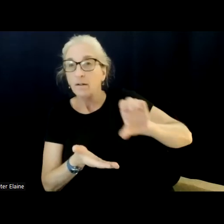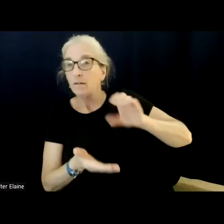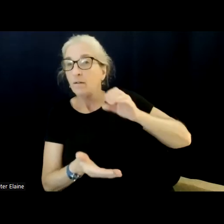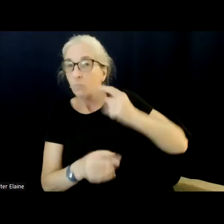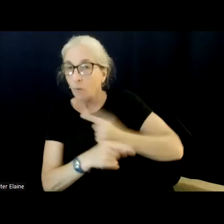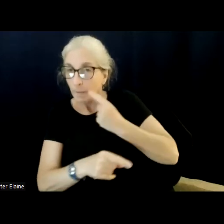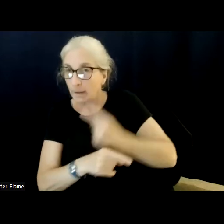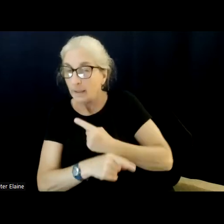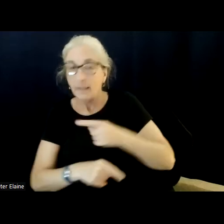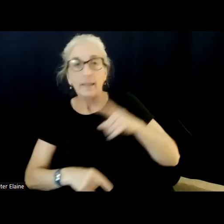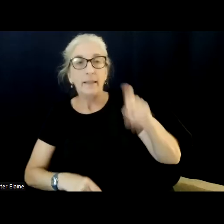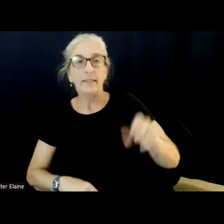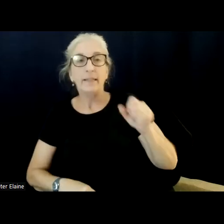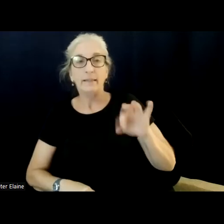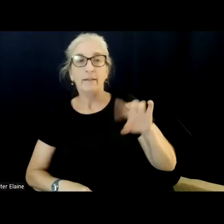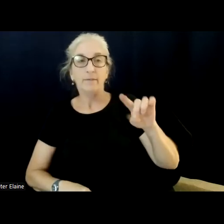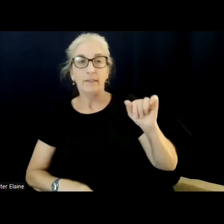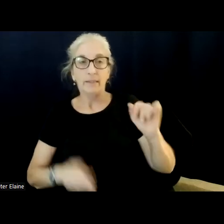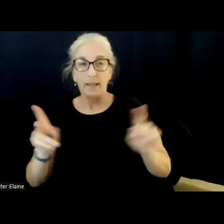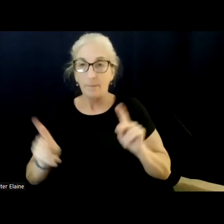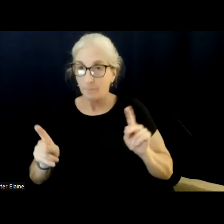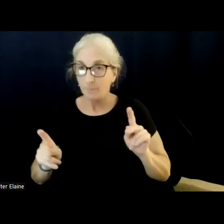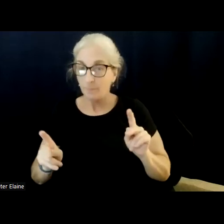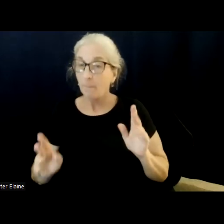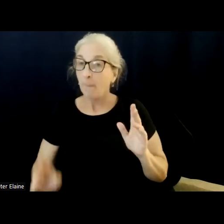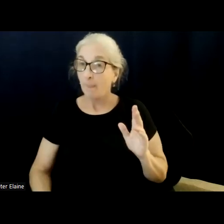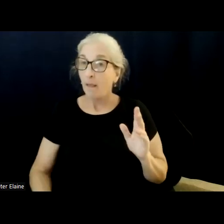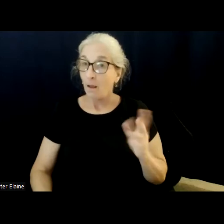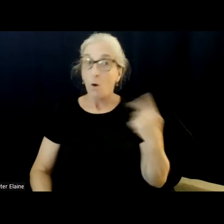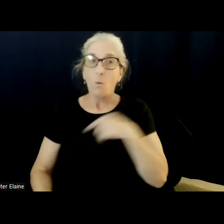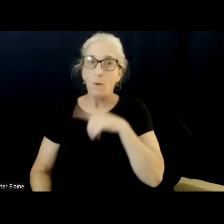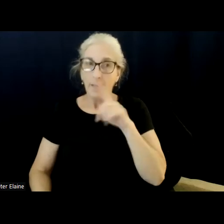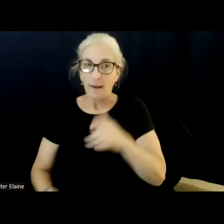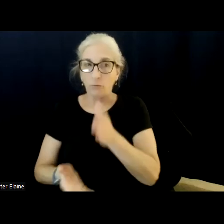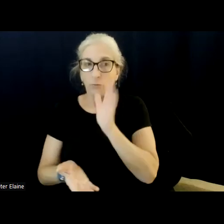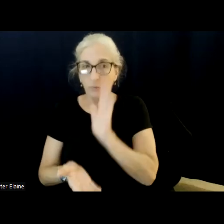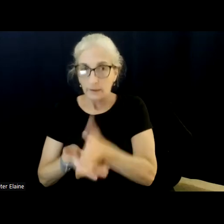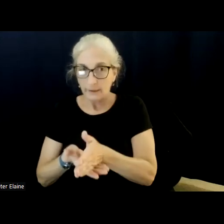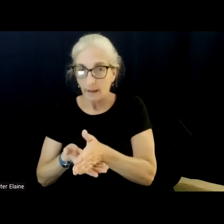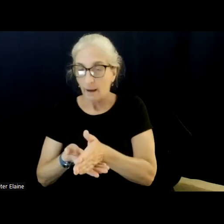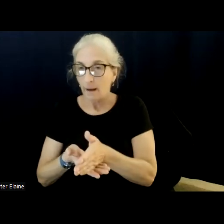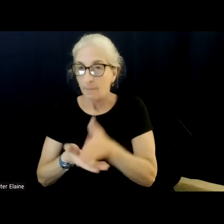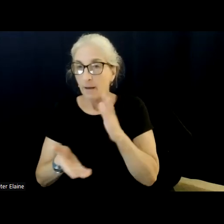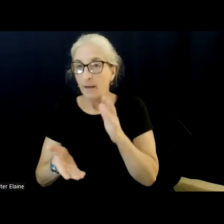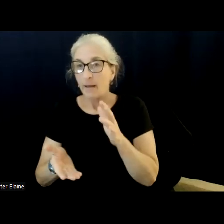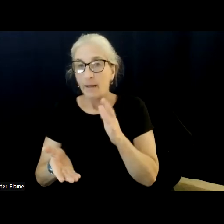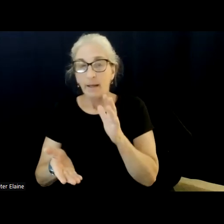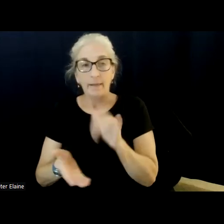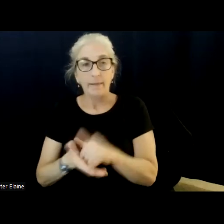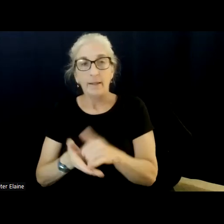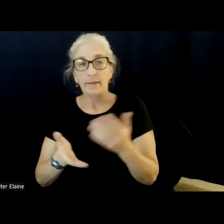disabled. Part of that too is, you know, we must stop this endless wars of choice,